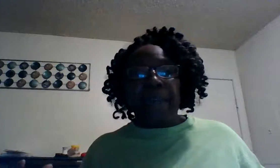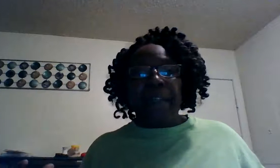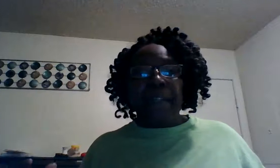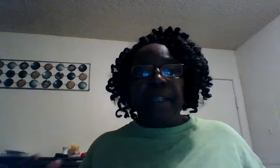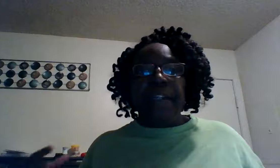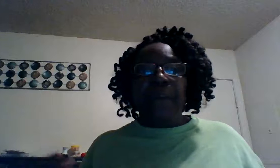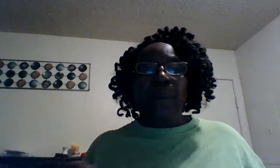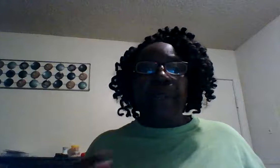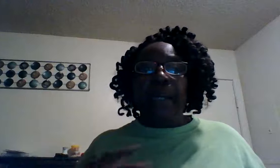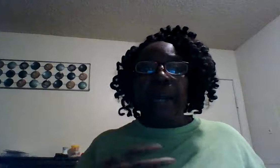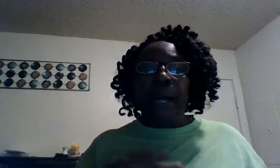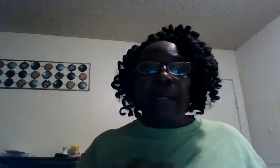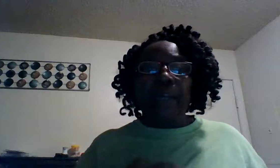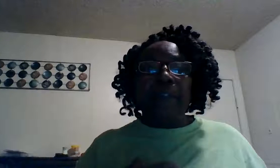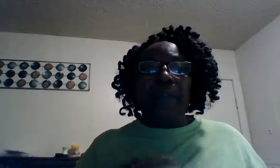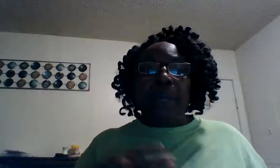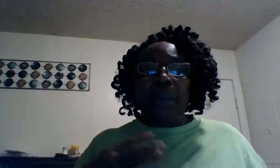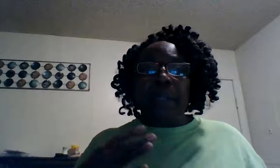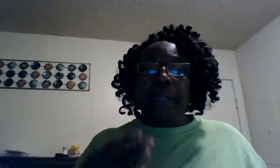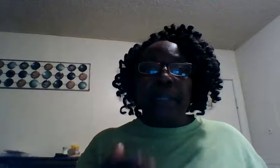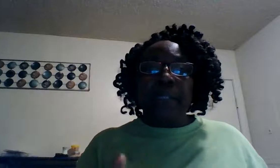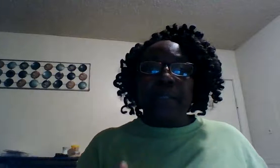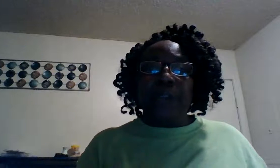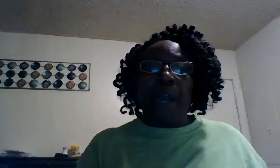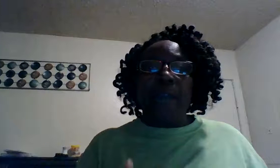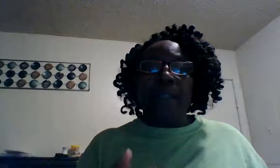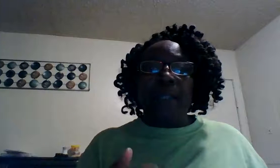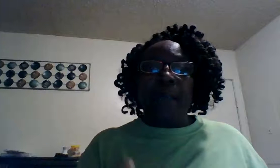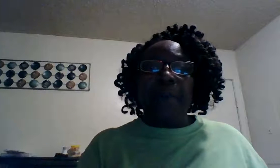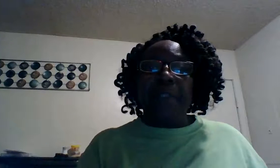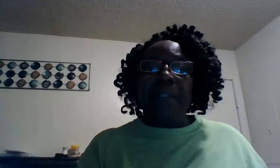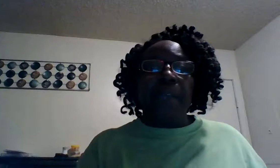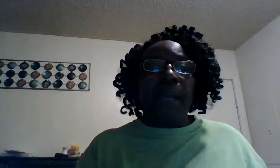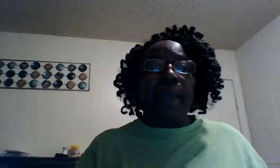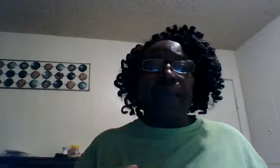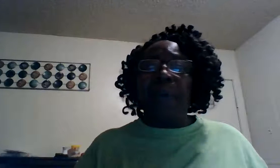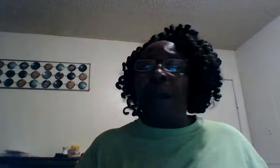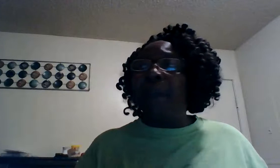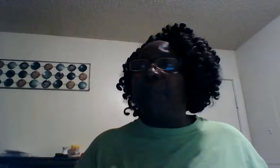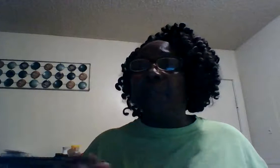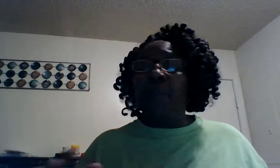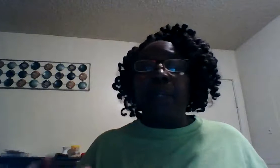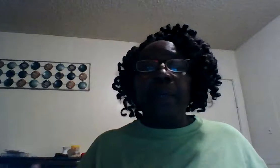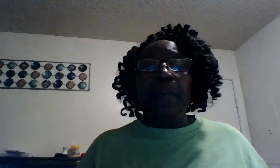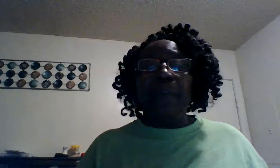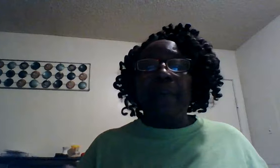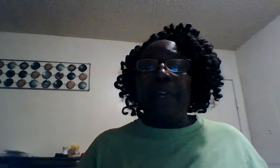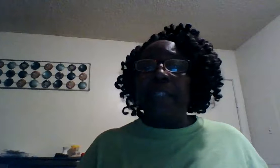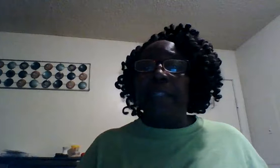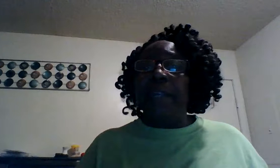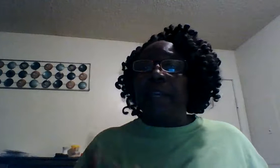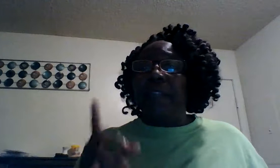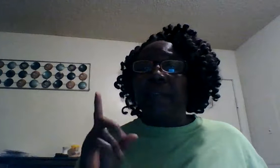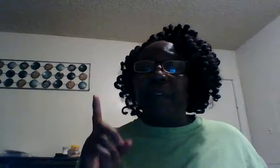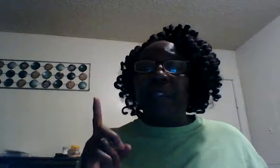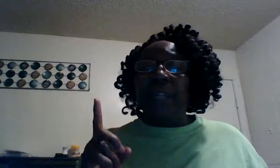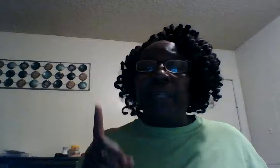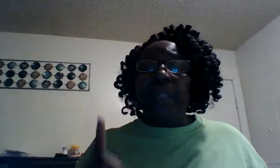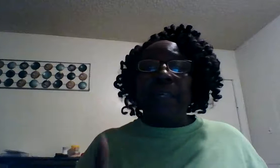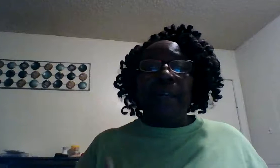then knowing that god loves you when these trials that comes in your life problems or whatever we're facing the first day the devil